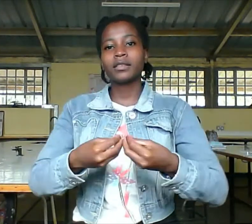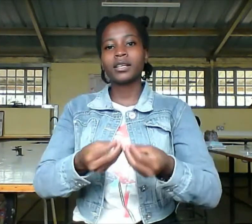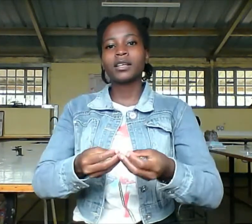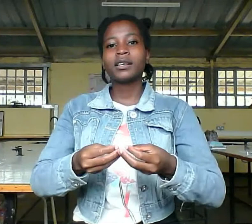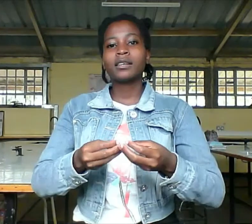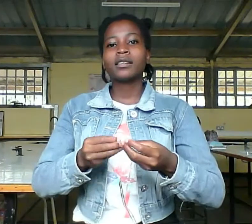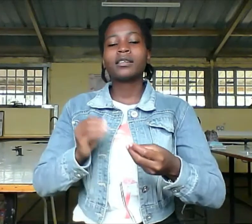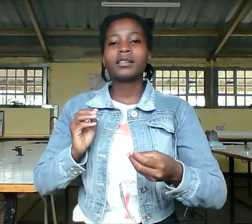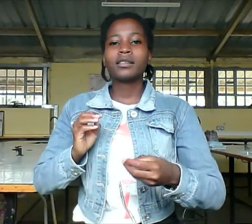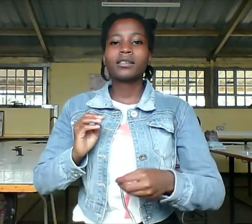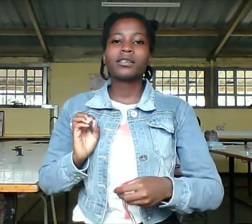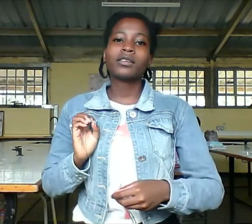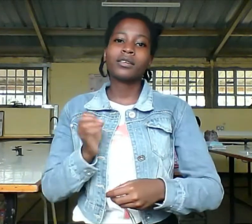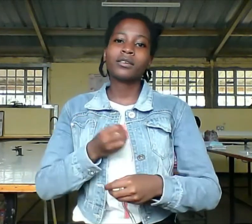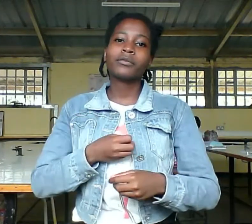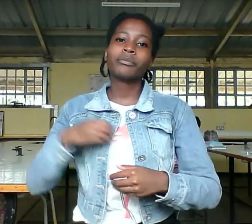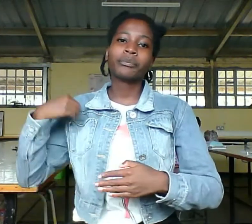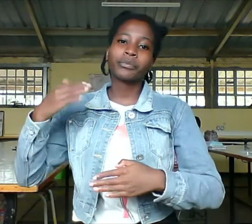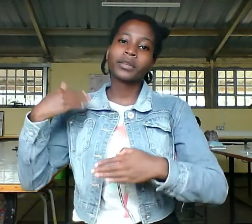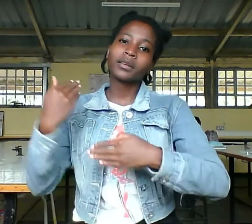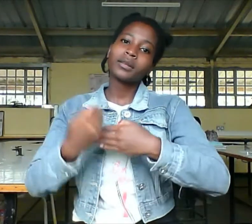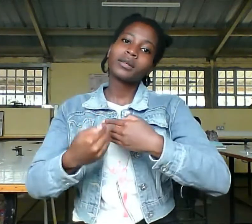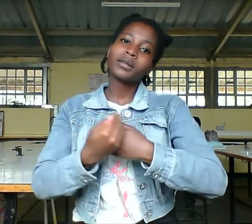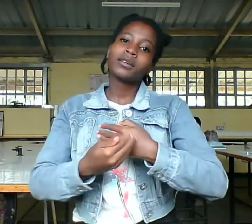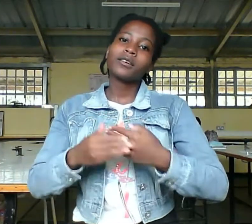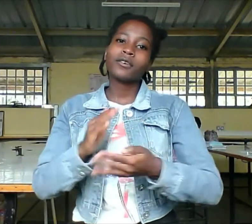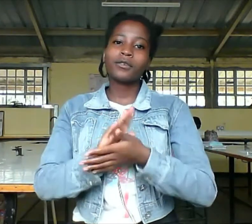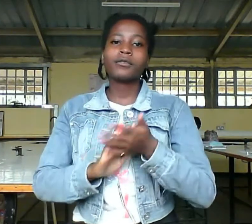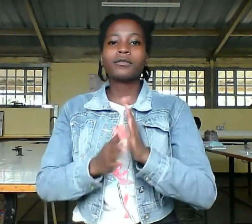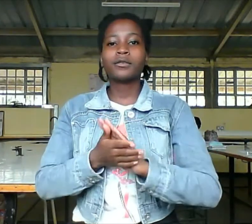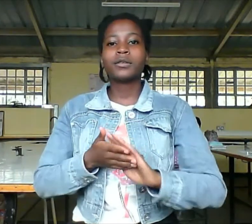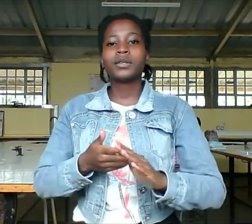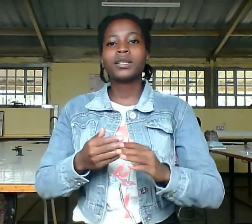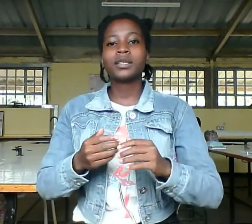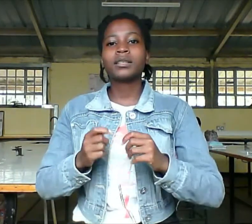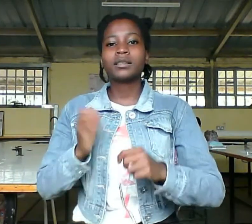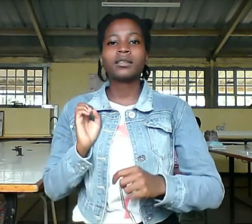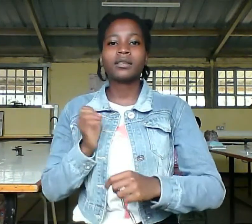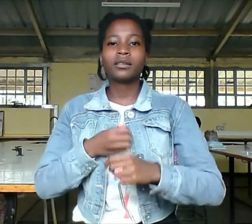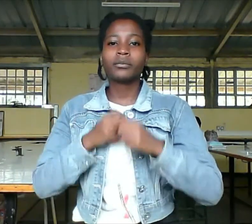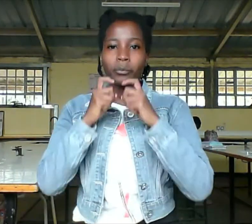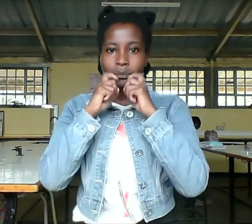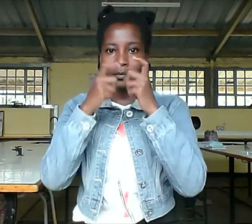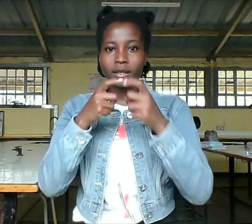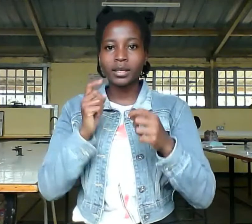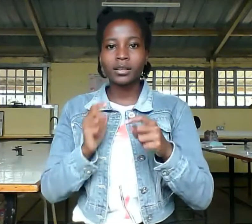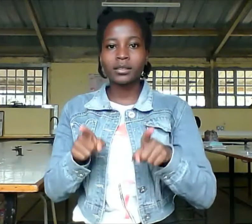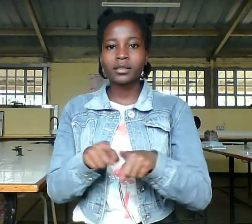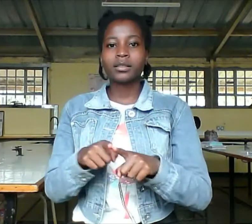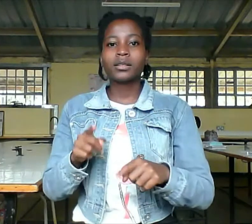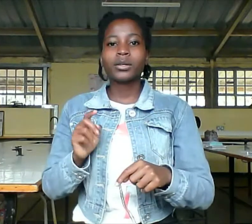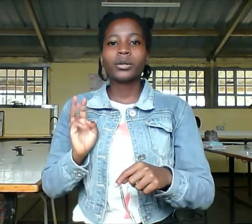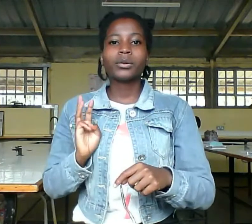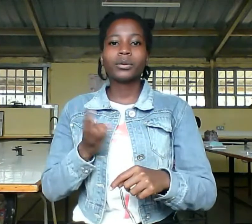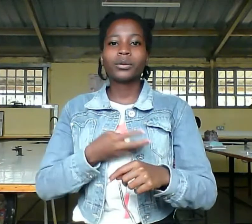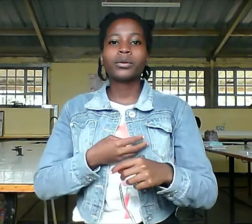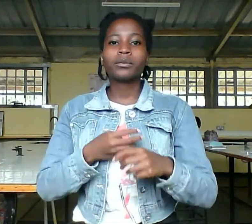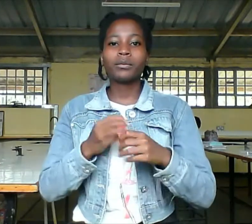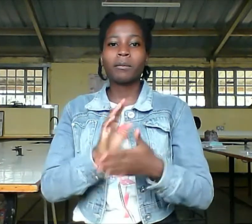daily bread and forgive us our trespasses as we forgive those who sins against